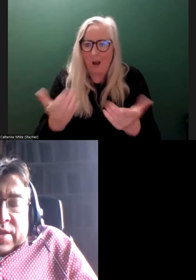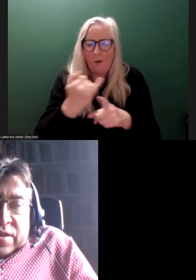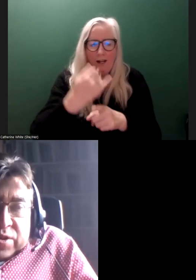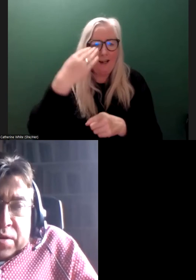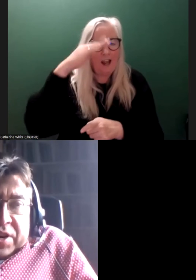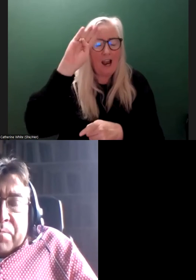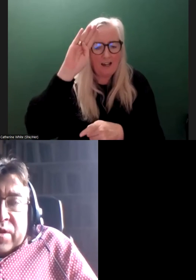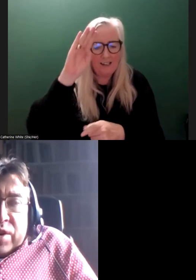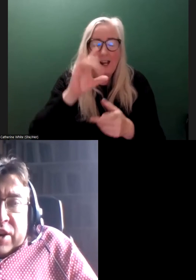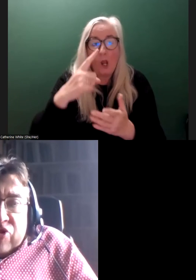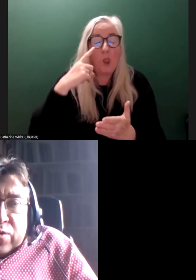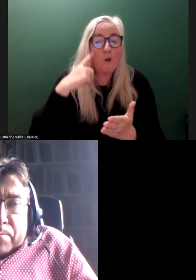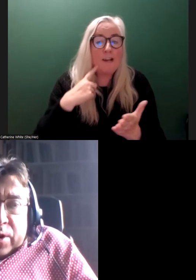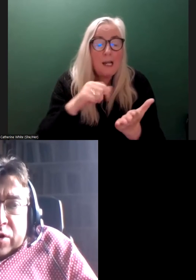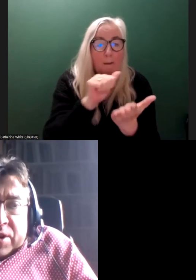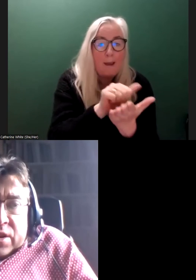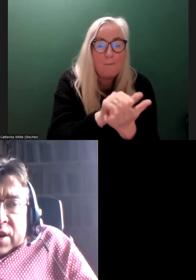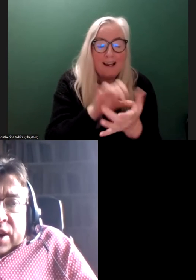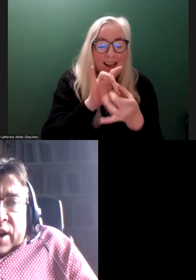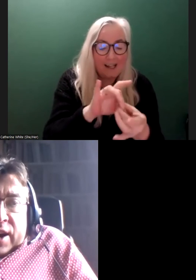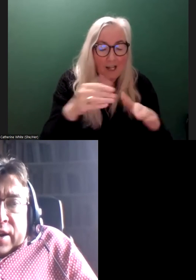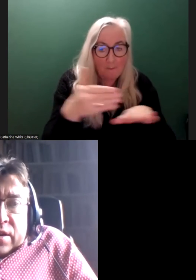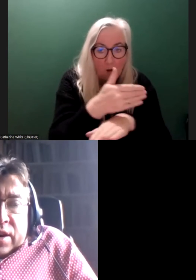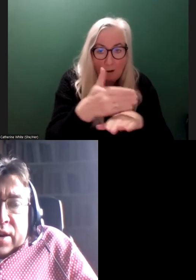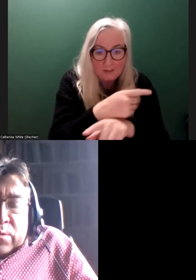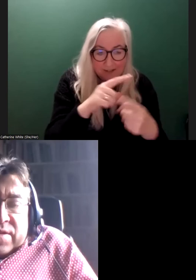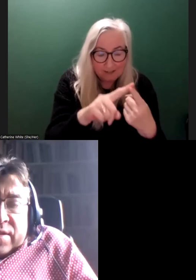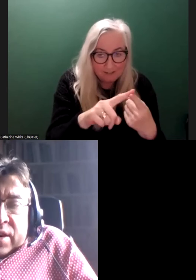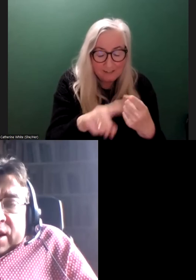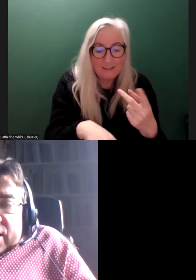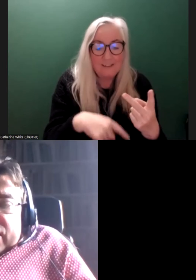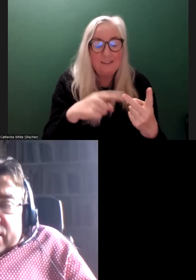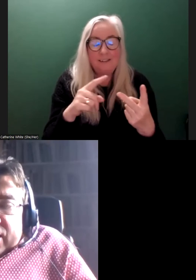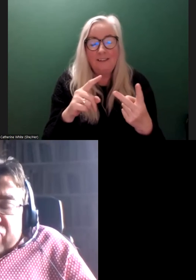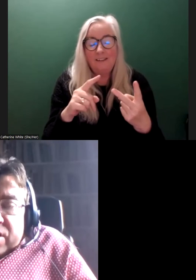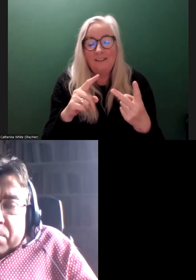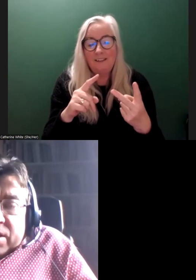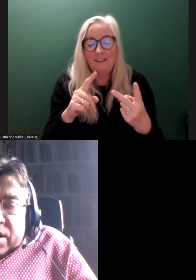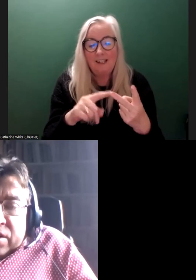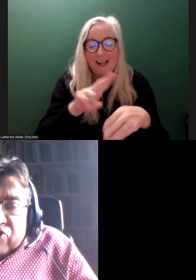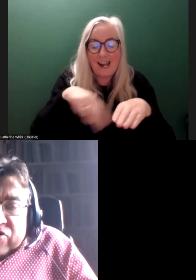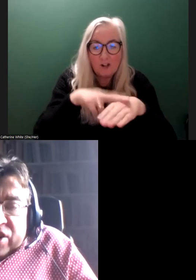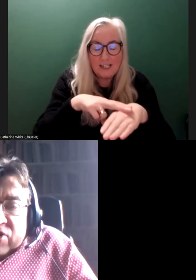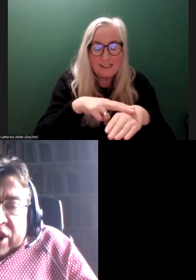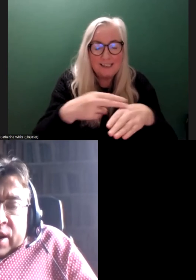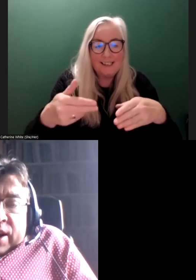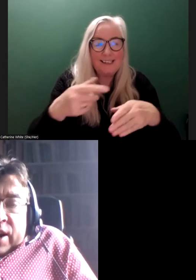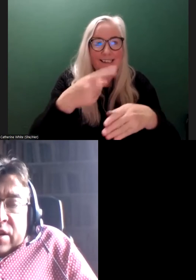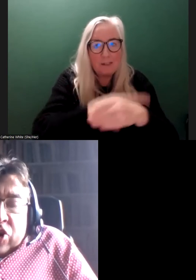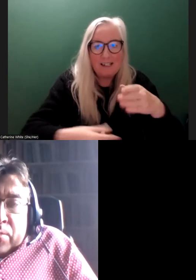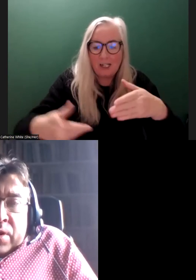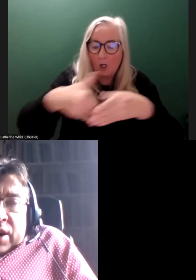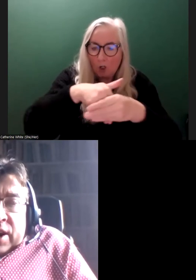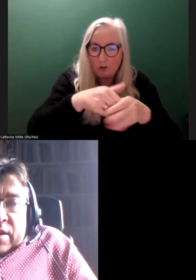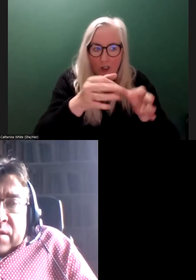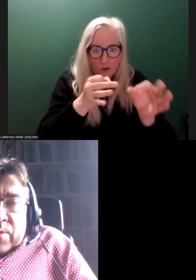of that green paper in relation to employment, and allowances, and National Disability Inclusion Strategy, and